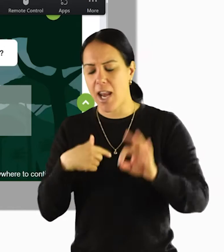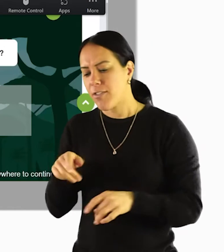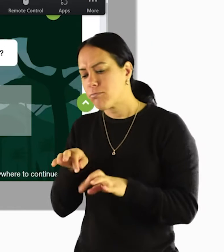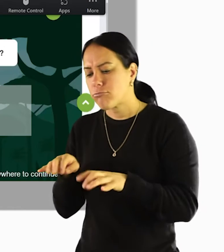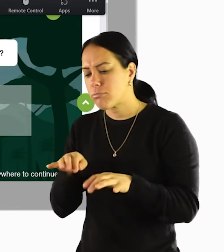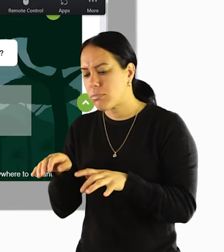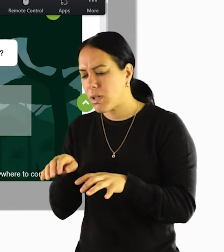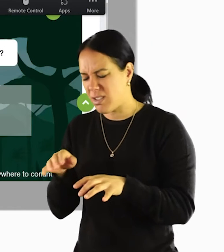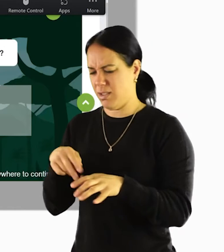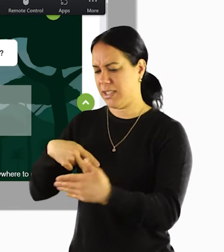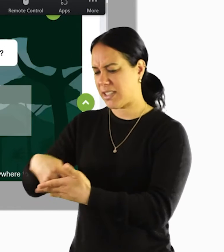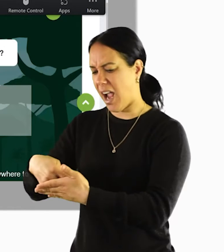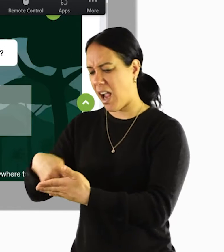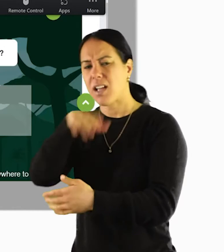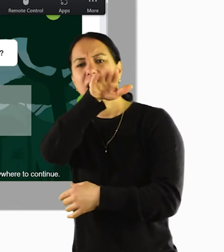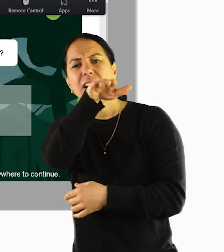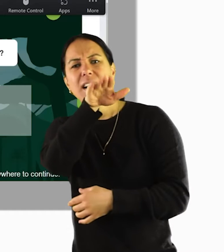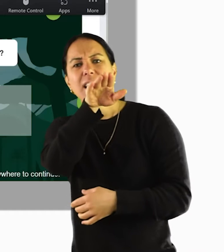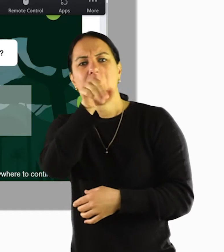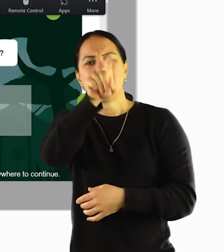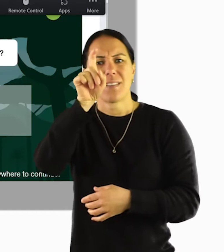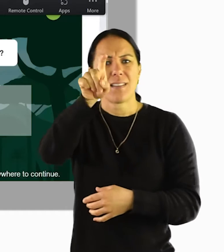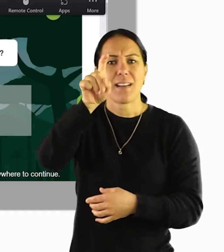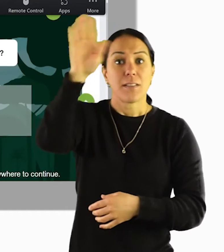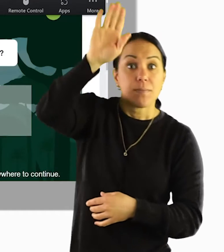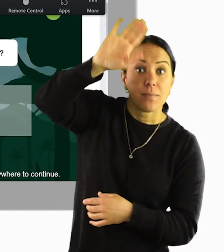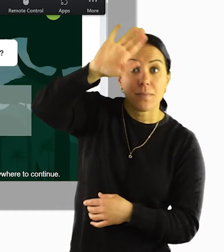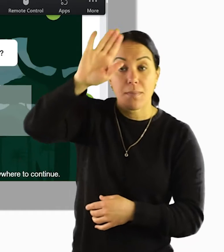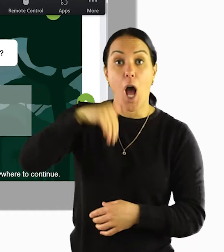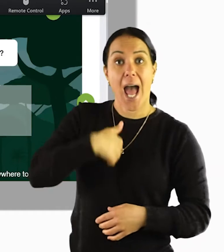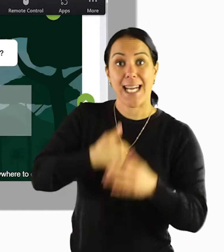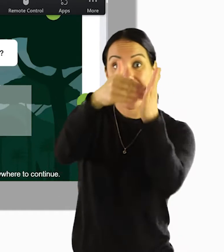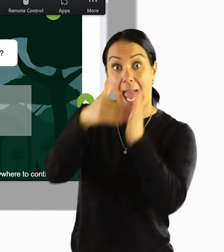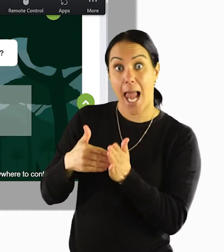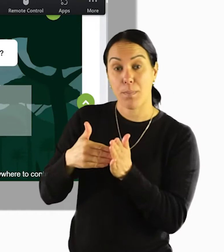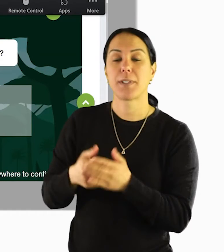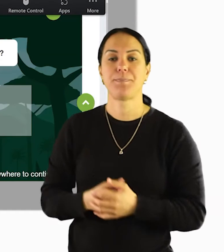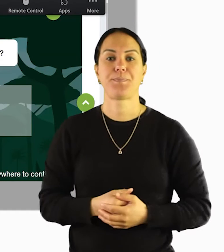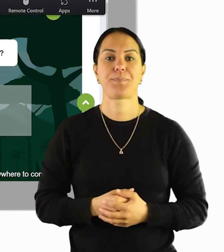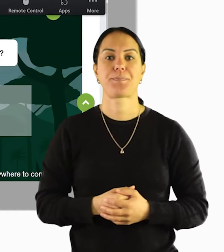anytime you can reach out to Dan and say, hey Dan, I need help or whoever the interpreter is on the day.